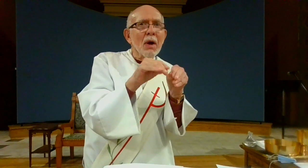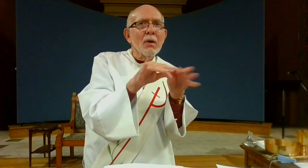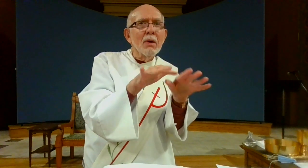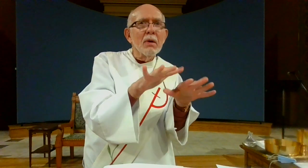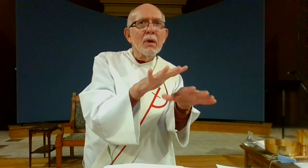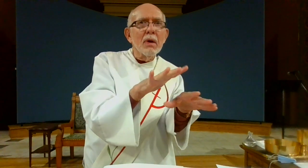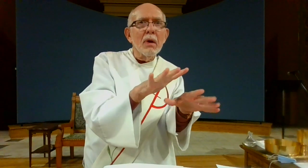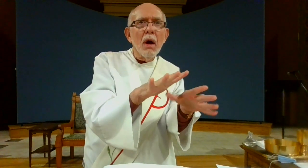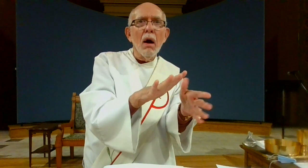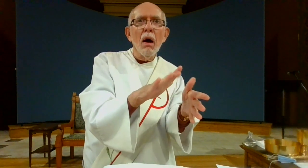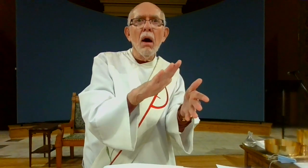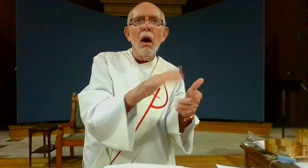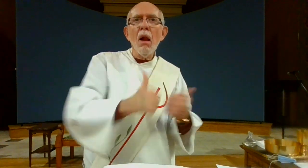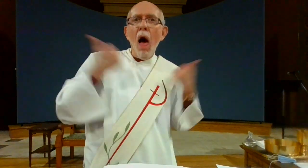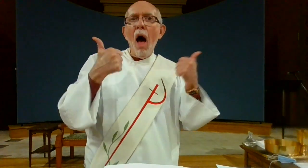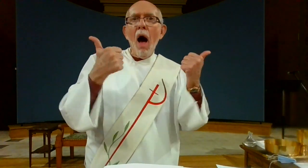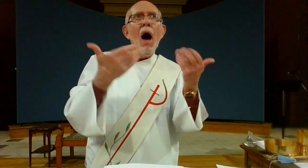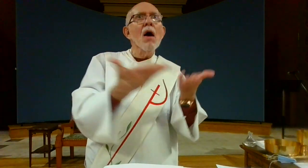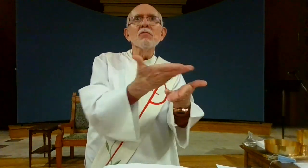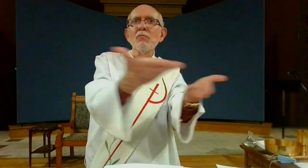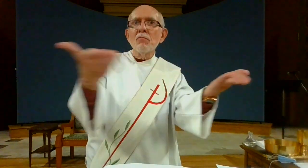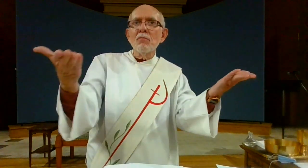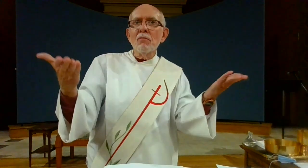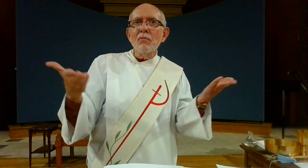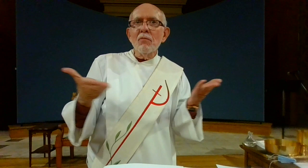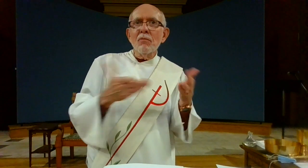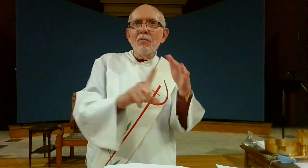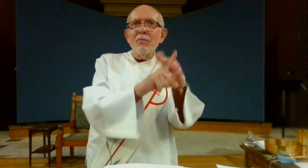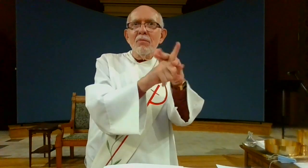the holy spirit into us and gave us all life here on earth